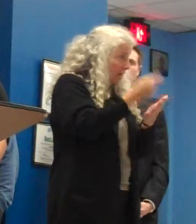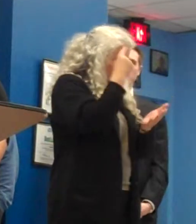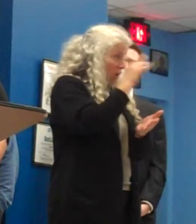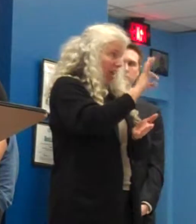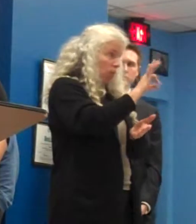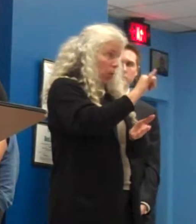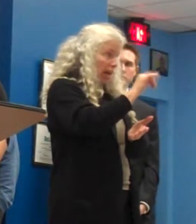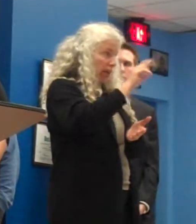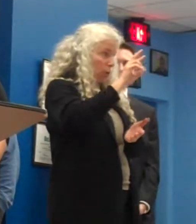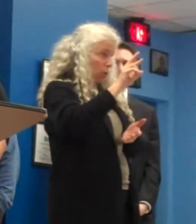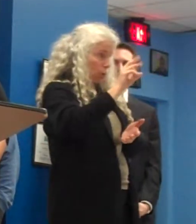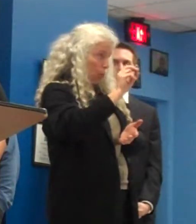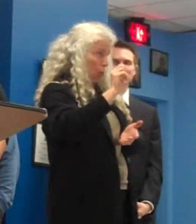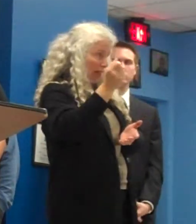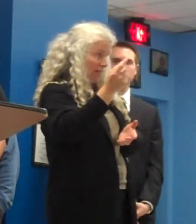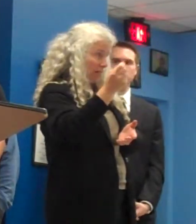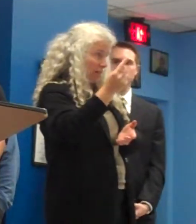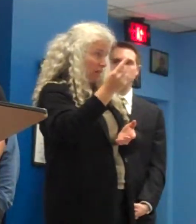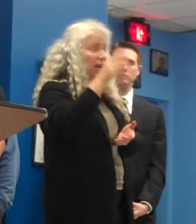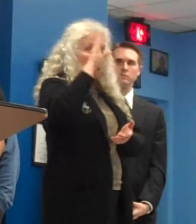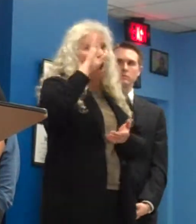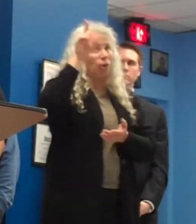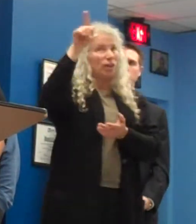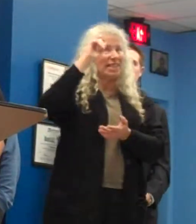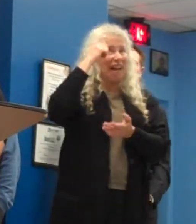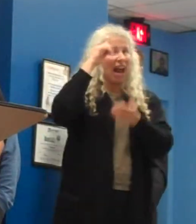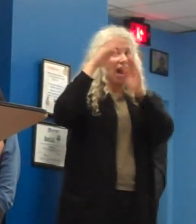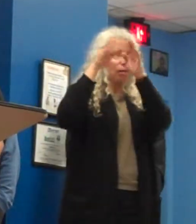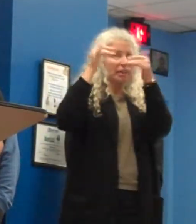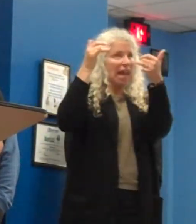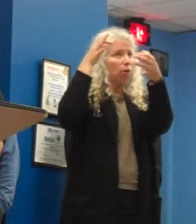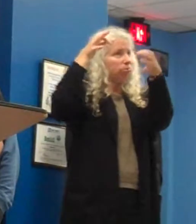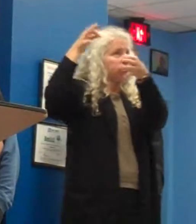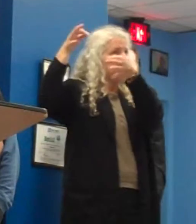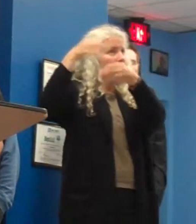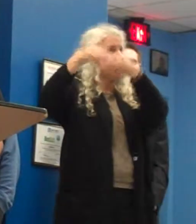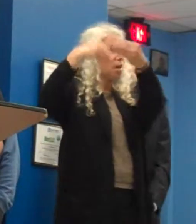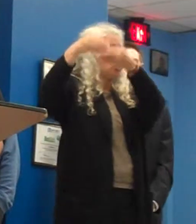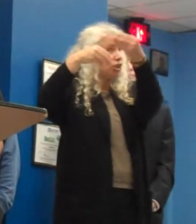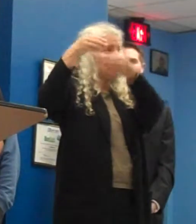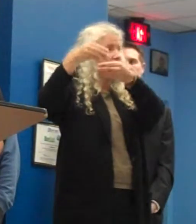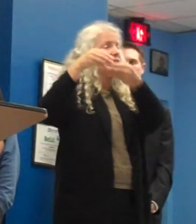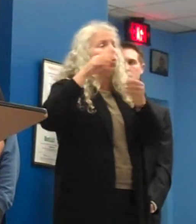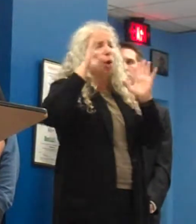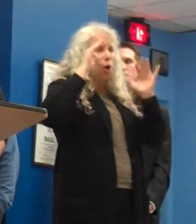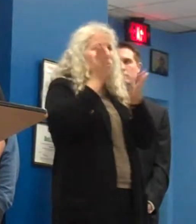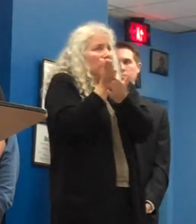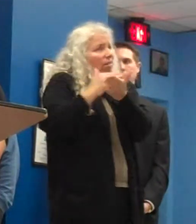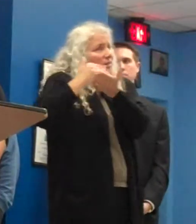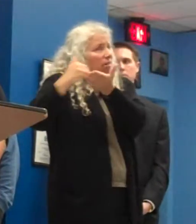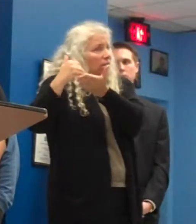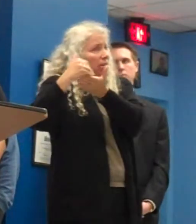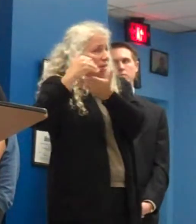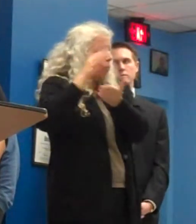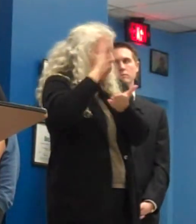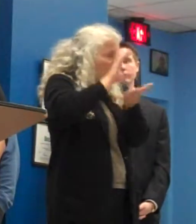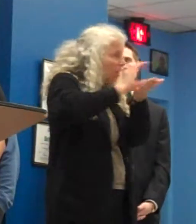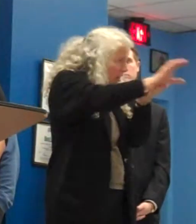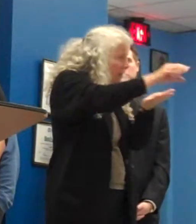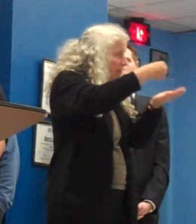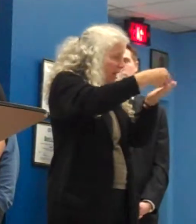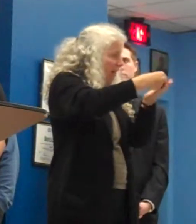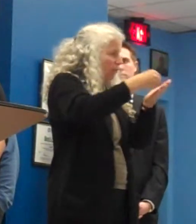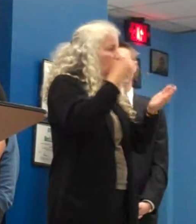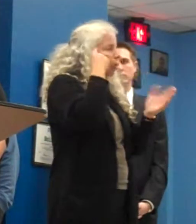As the legislature proceeds to develop its budget for the next year, we ask you to support continued funding from the Department of Mental Health's community